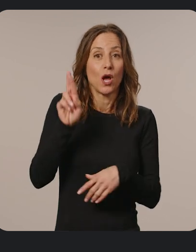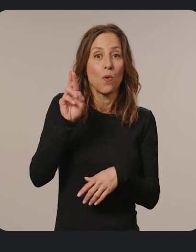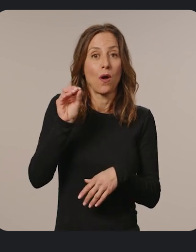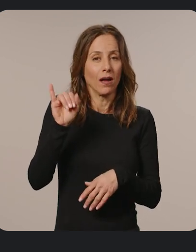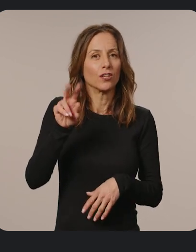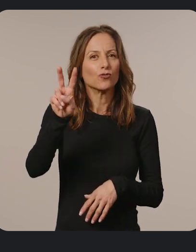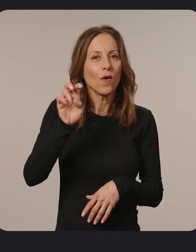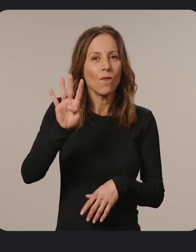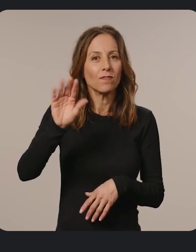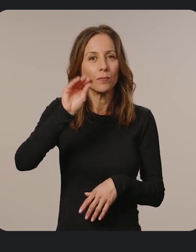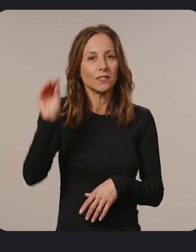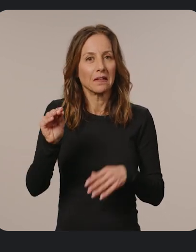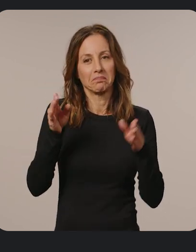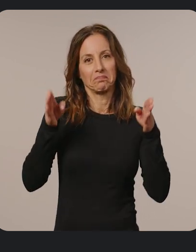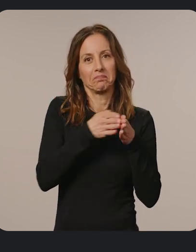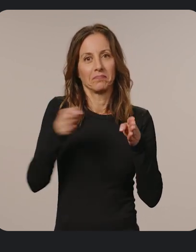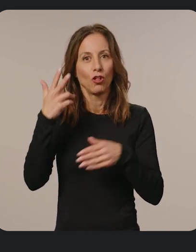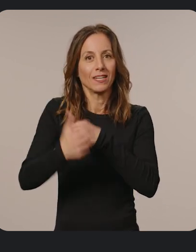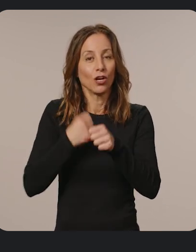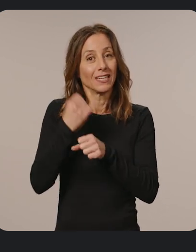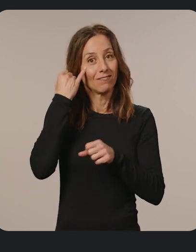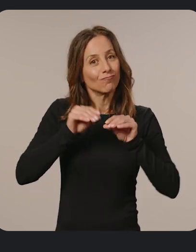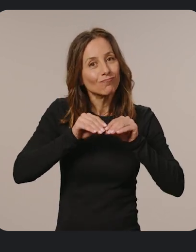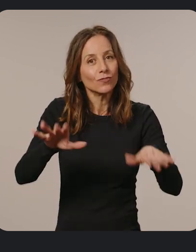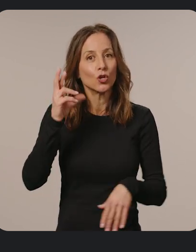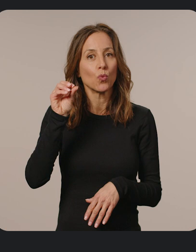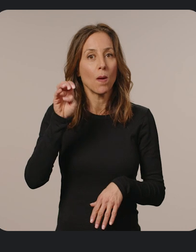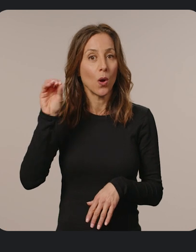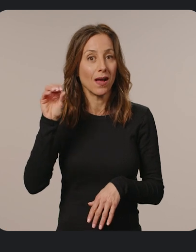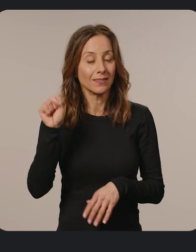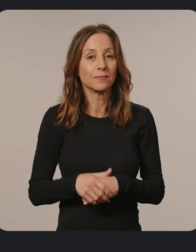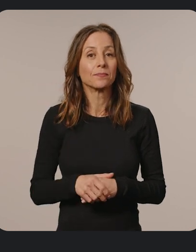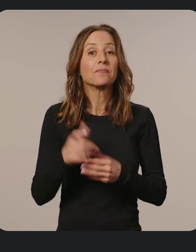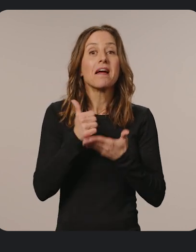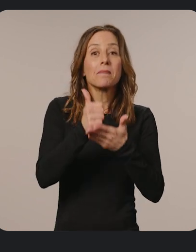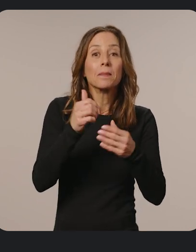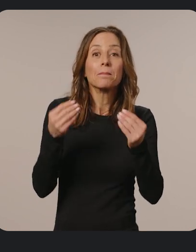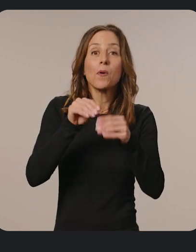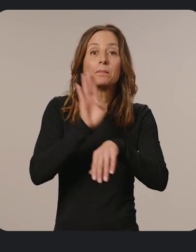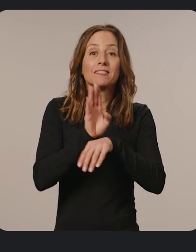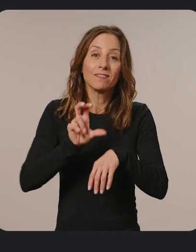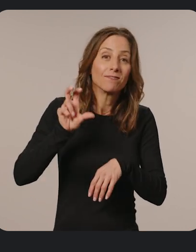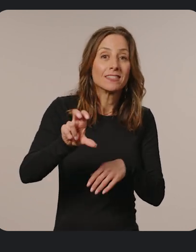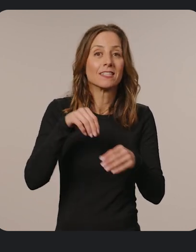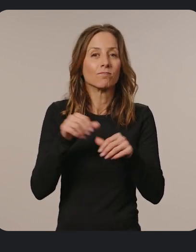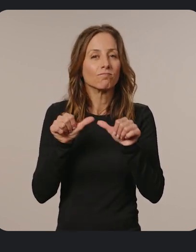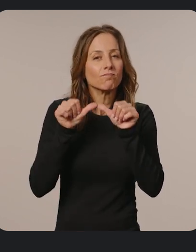245% over three years by deploying Chrome OS. To help more businesses invest in resilience